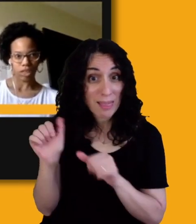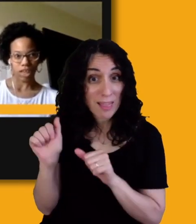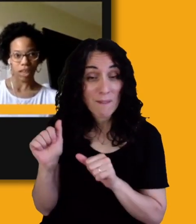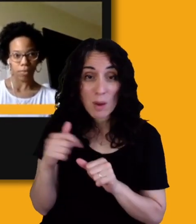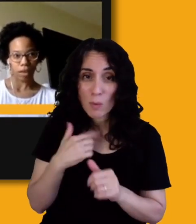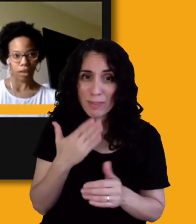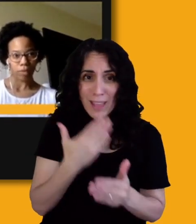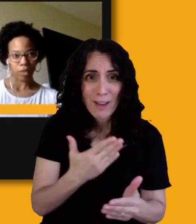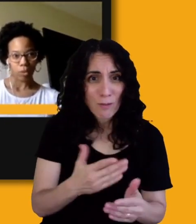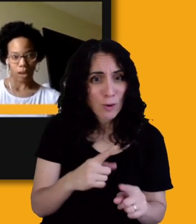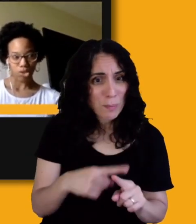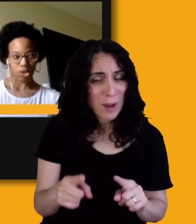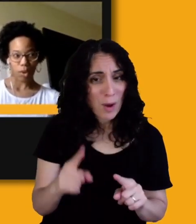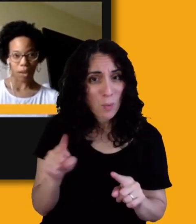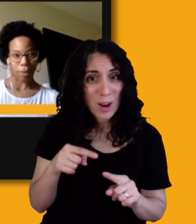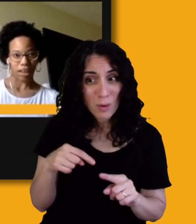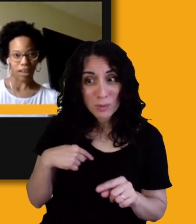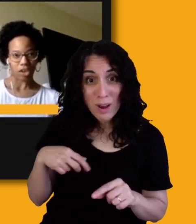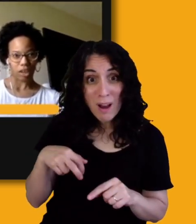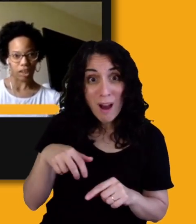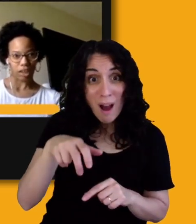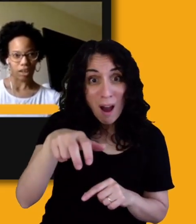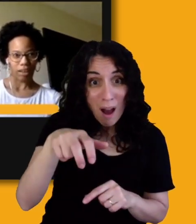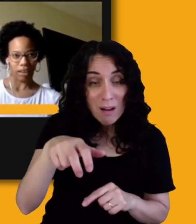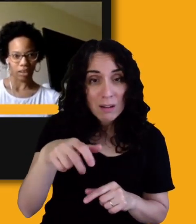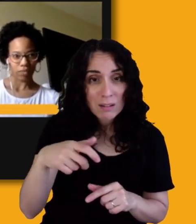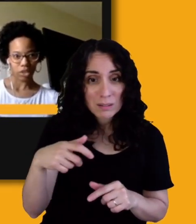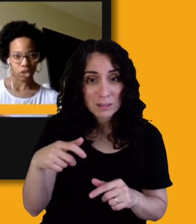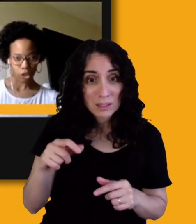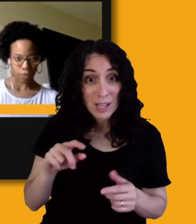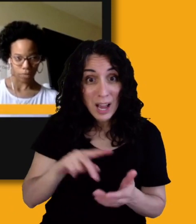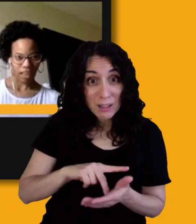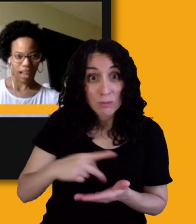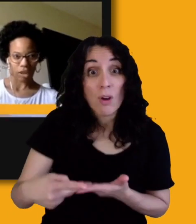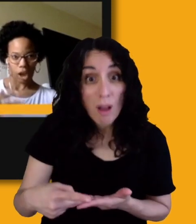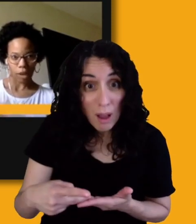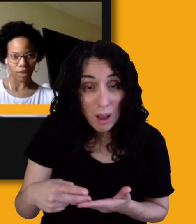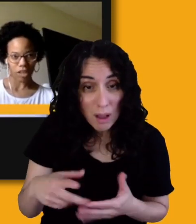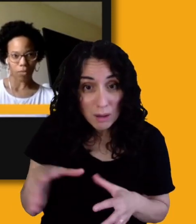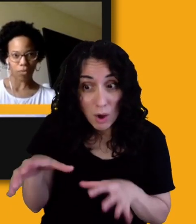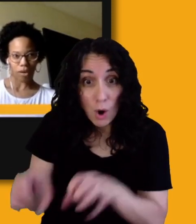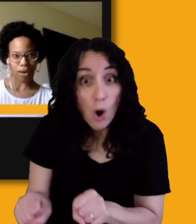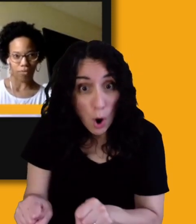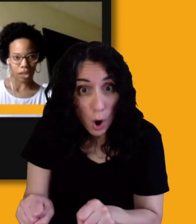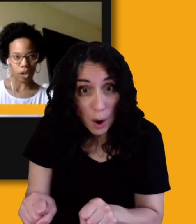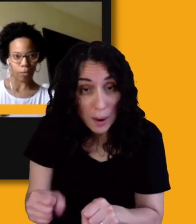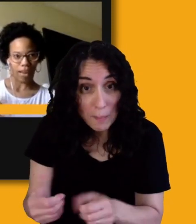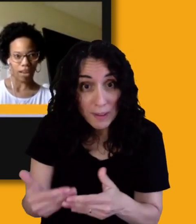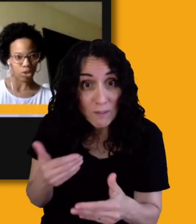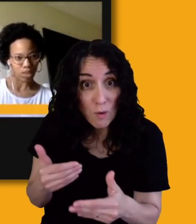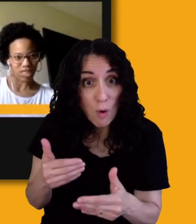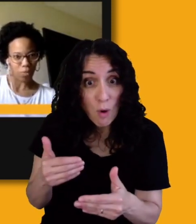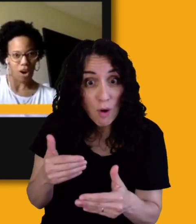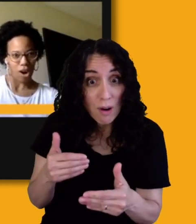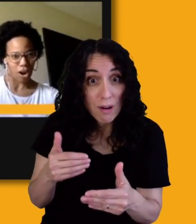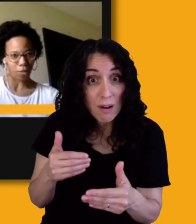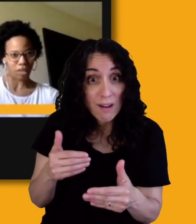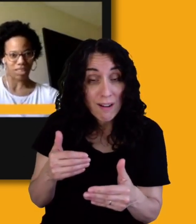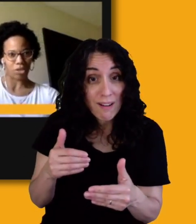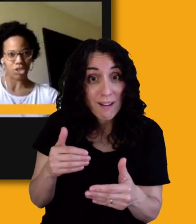him. But when I was going up, I literally like tripped. I caught myself before I fell, but I twisted my arm because I was trying